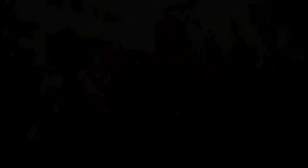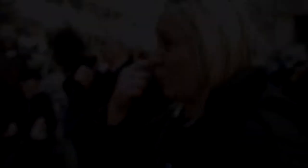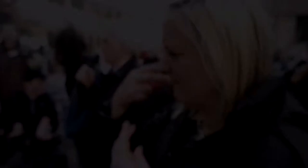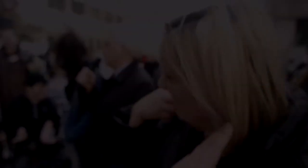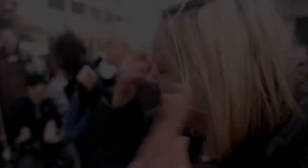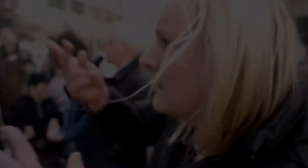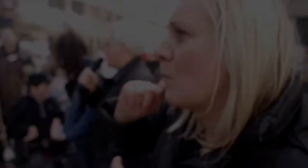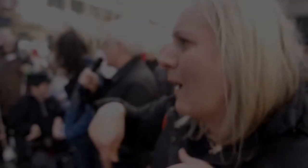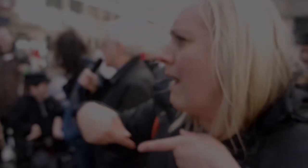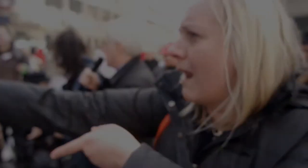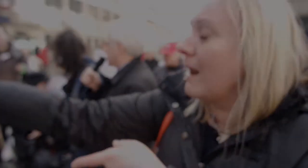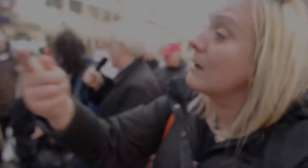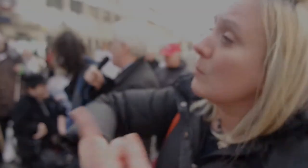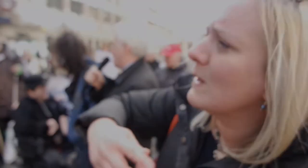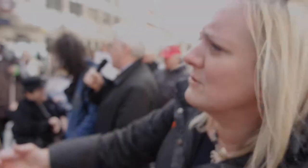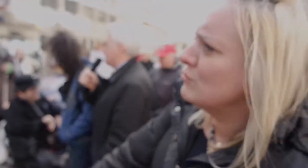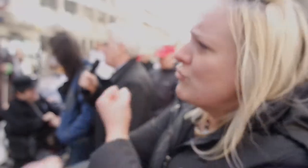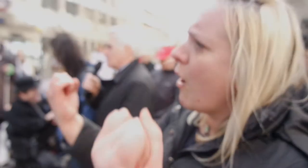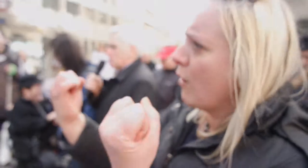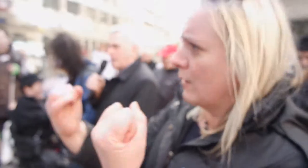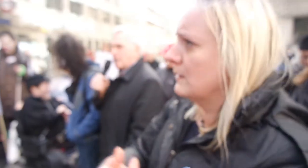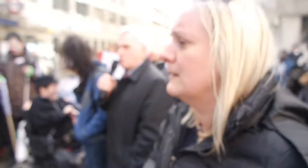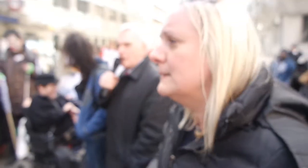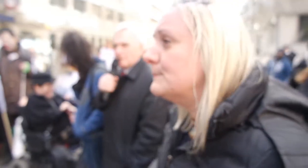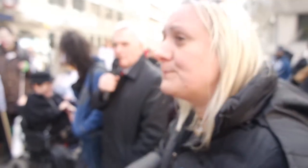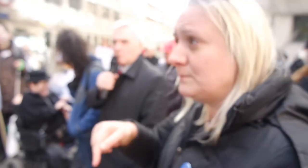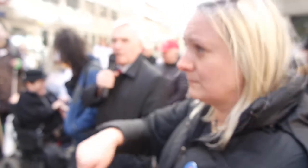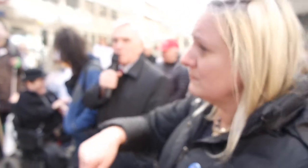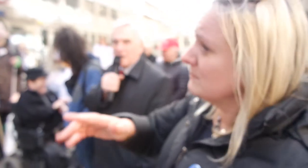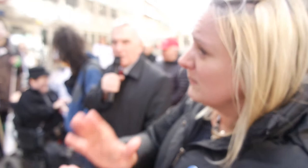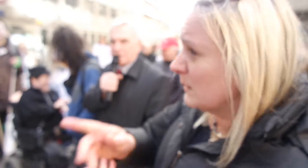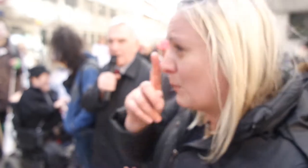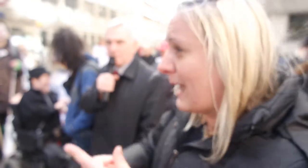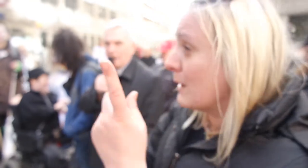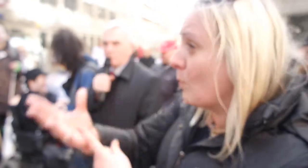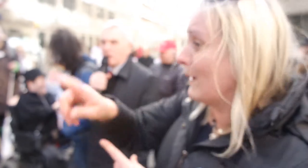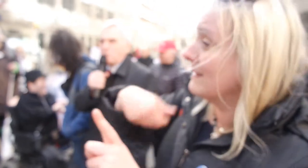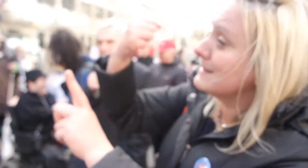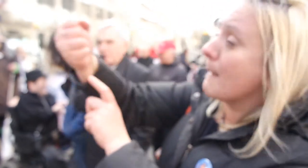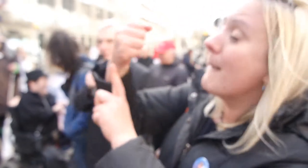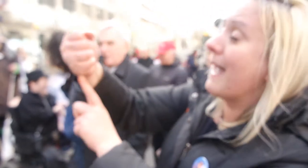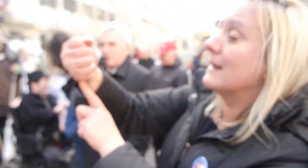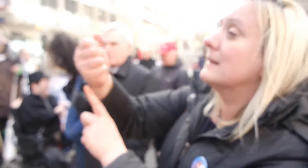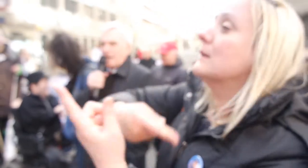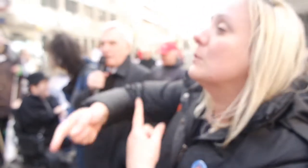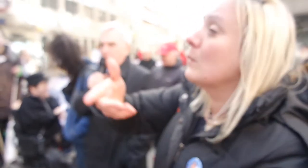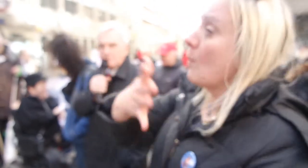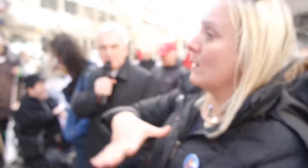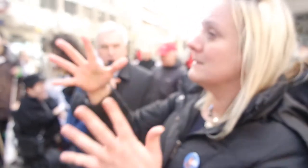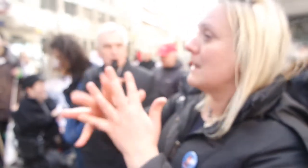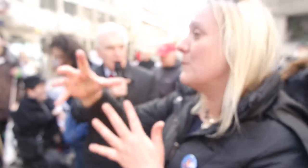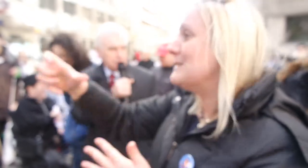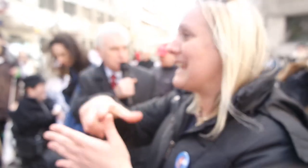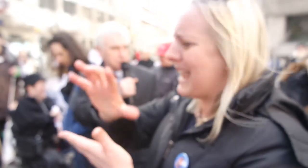We fight back, but we're the strongest in this campaign. We can win this campaign. We want the WCA